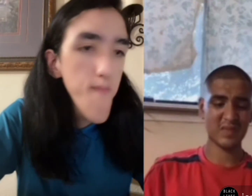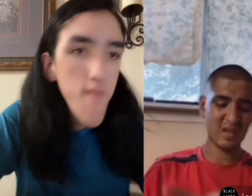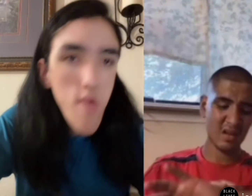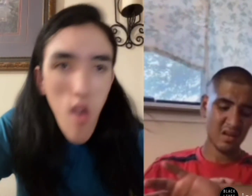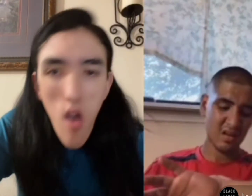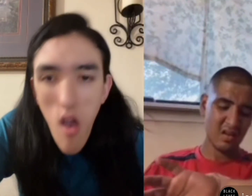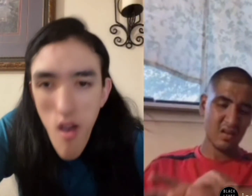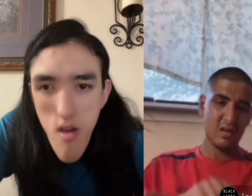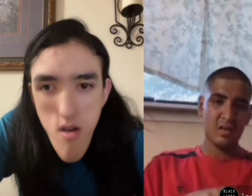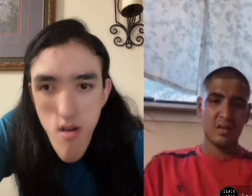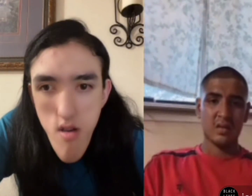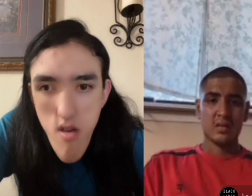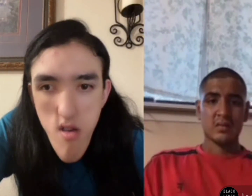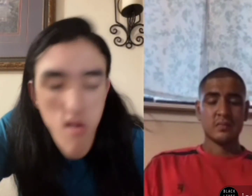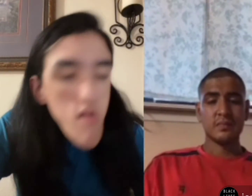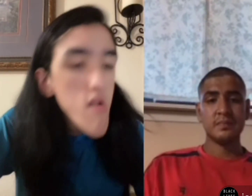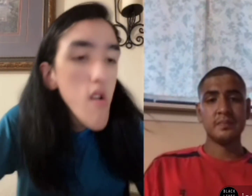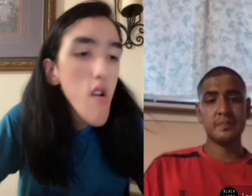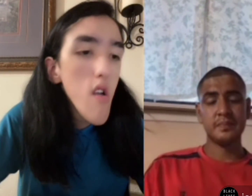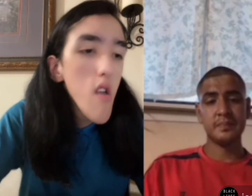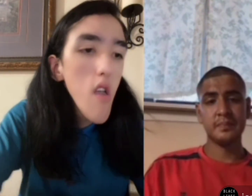I'm sorry. I will Thank you.